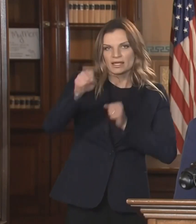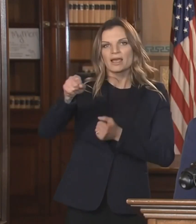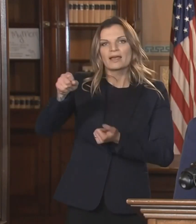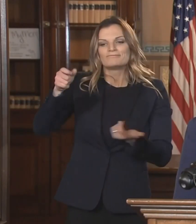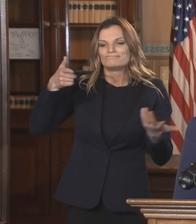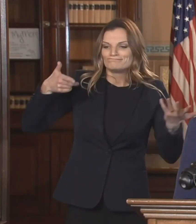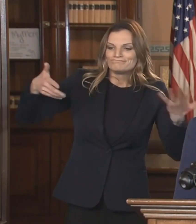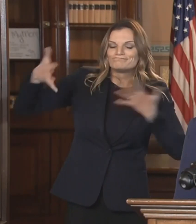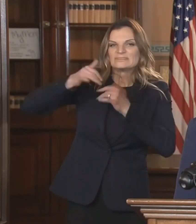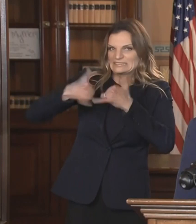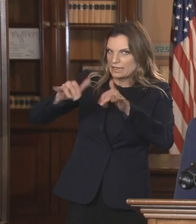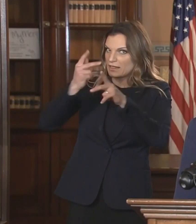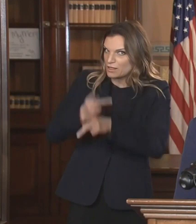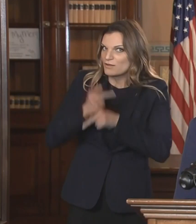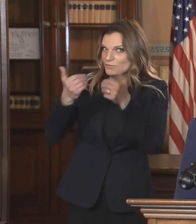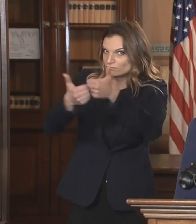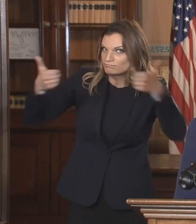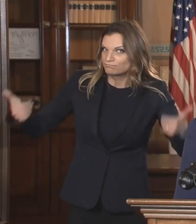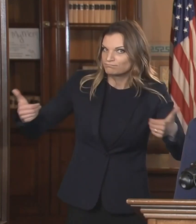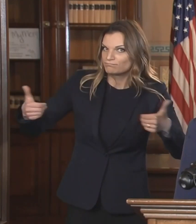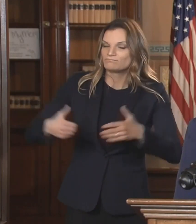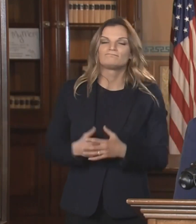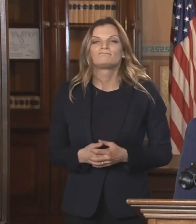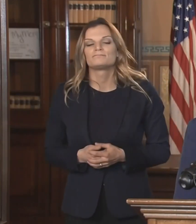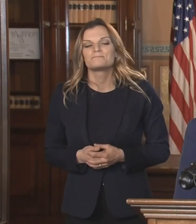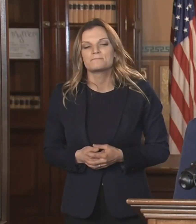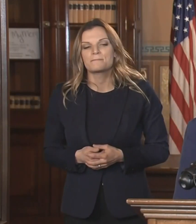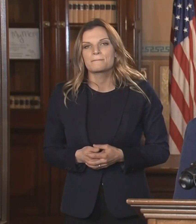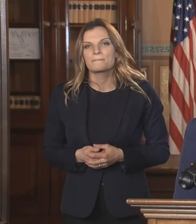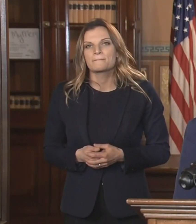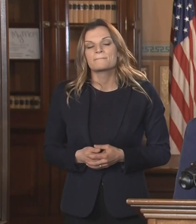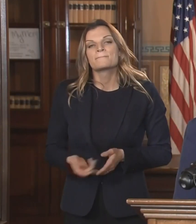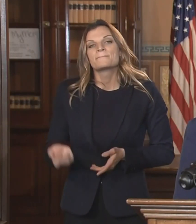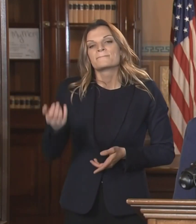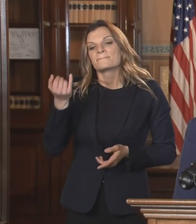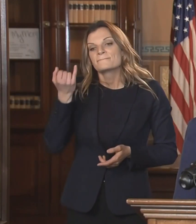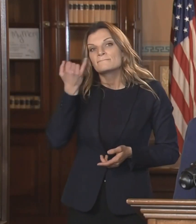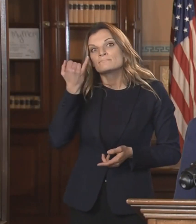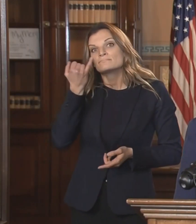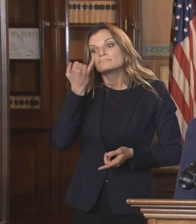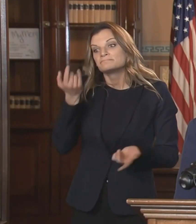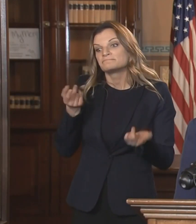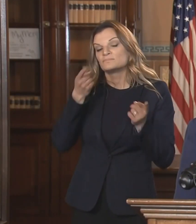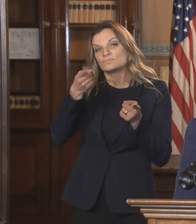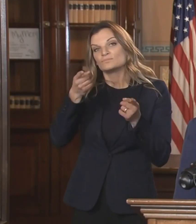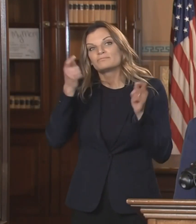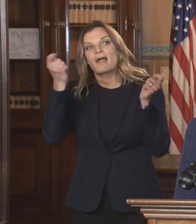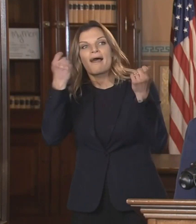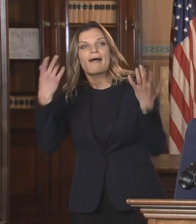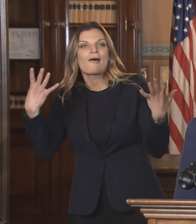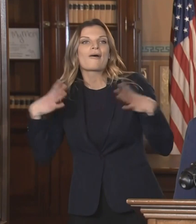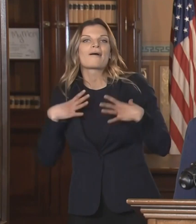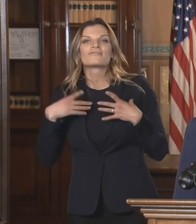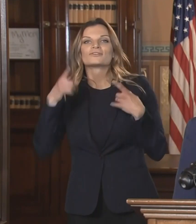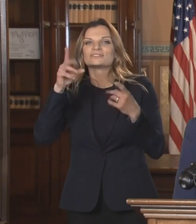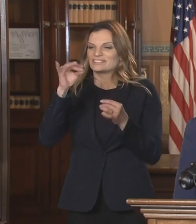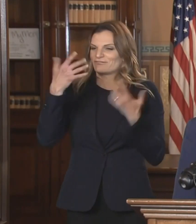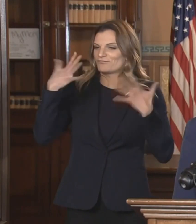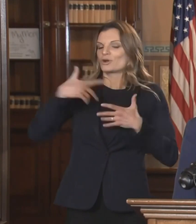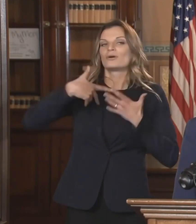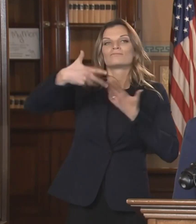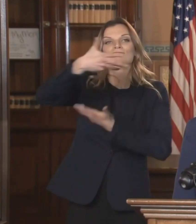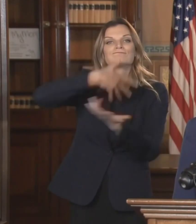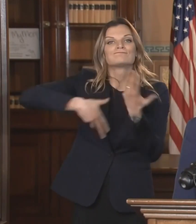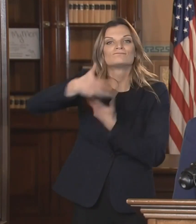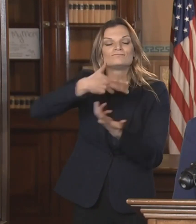household. And please keep in touch with anyone you may have interacted with over the holiday break. If you or